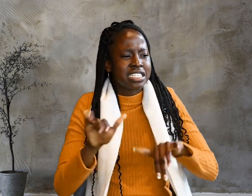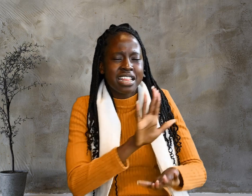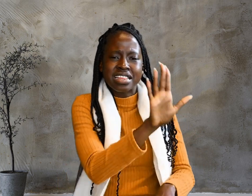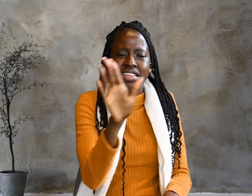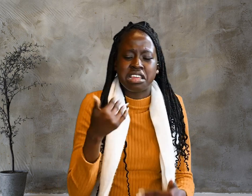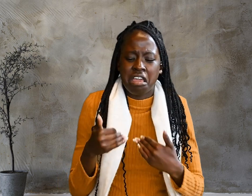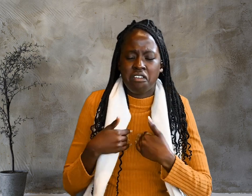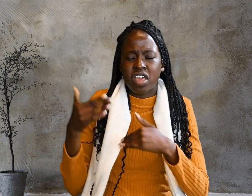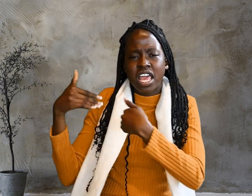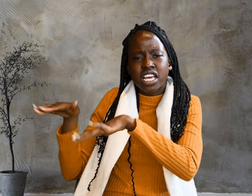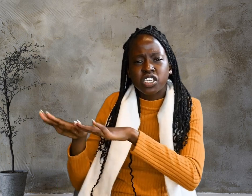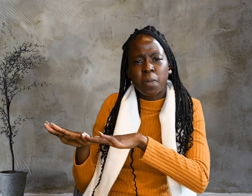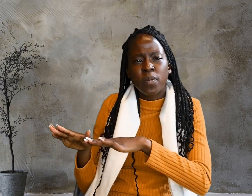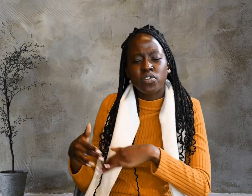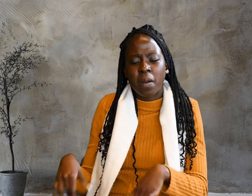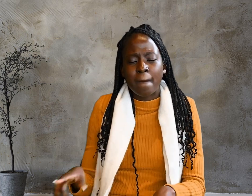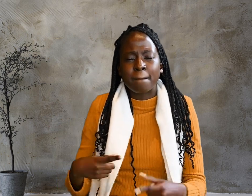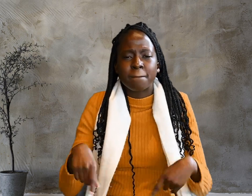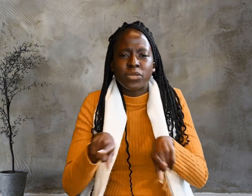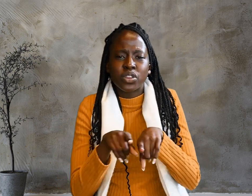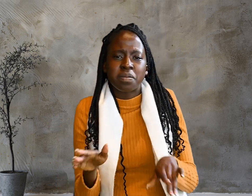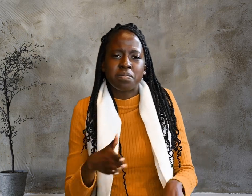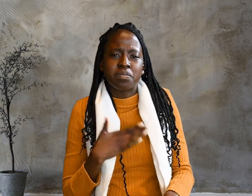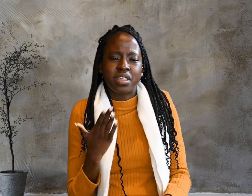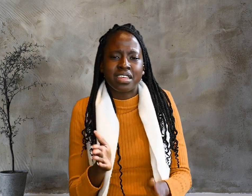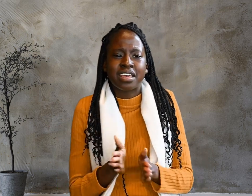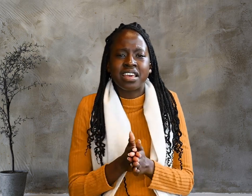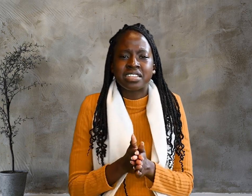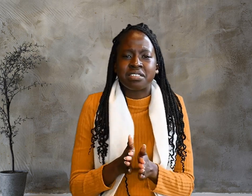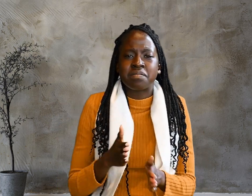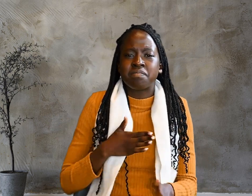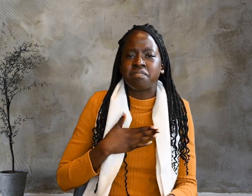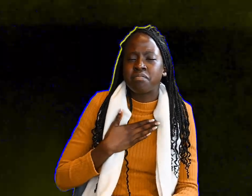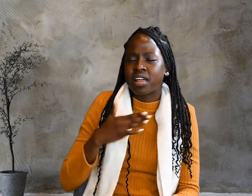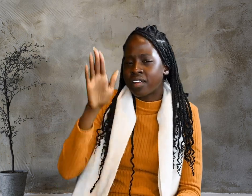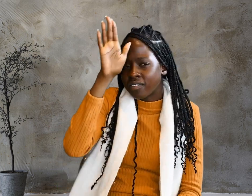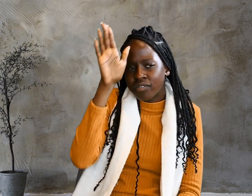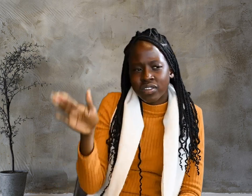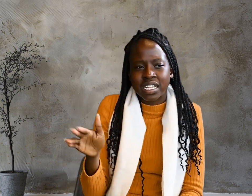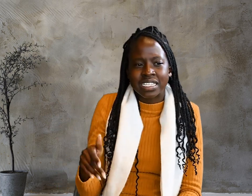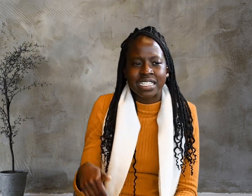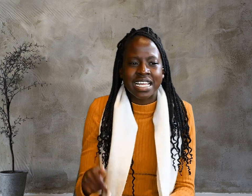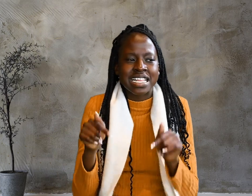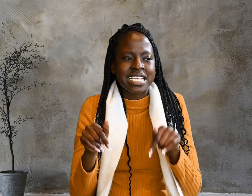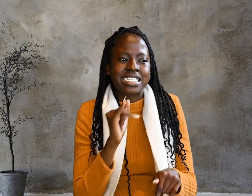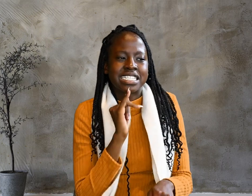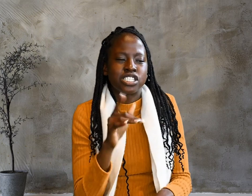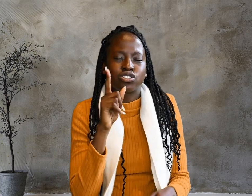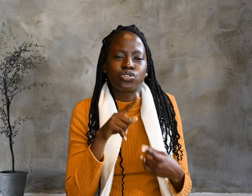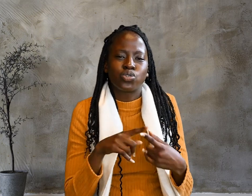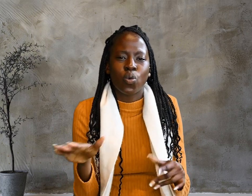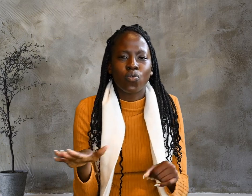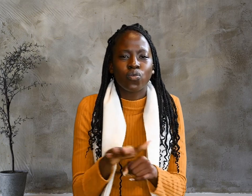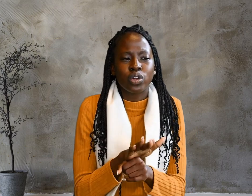hated both me and my father. But this is to fulfill what is written in their law.